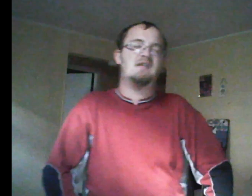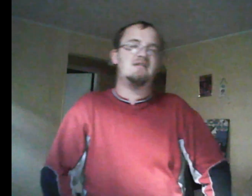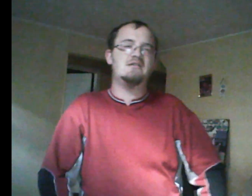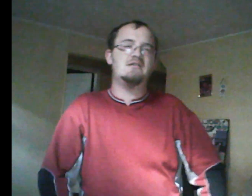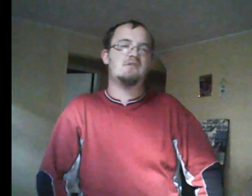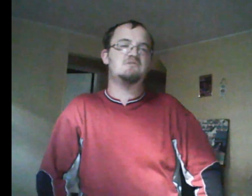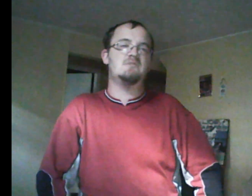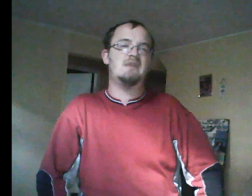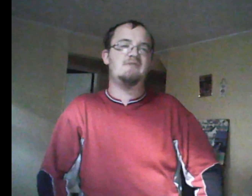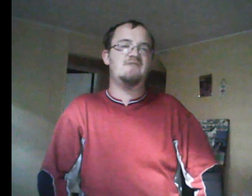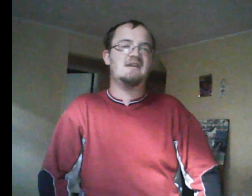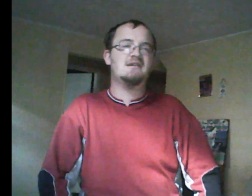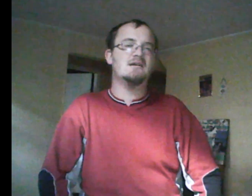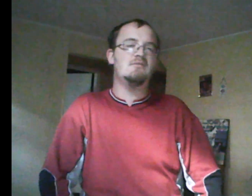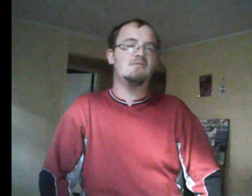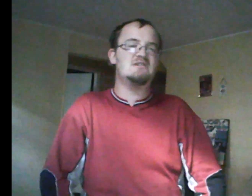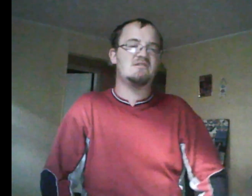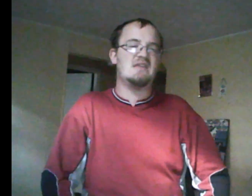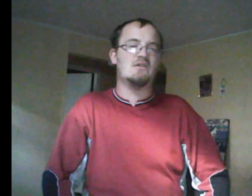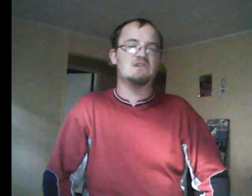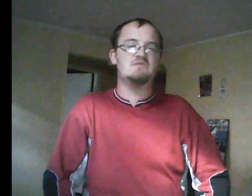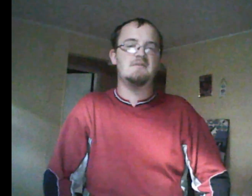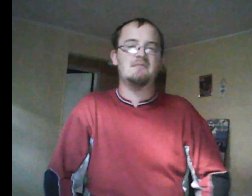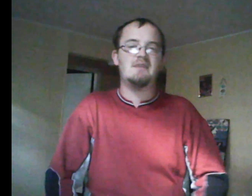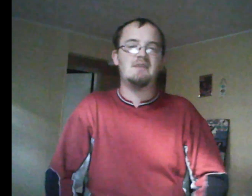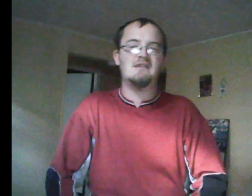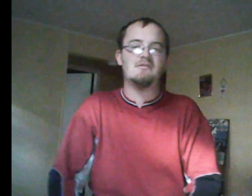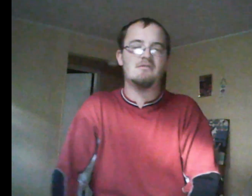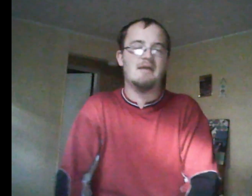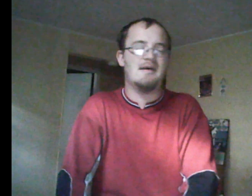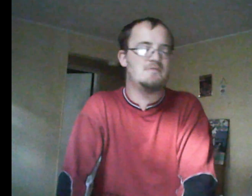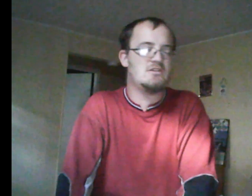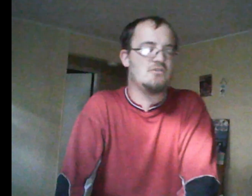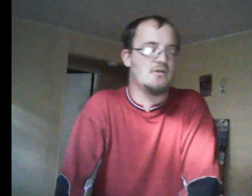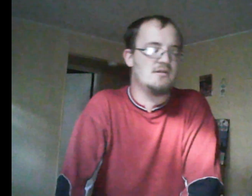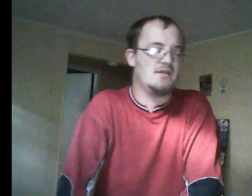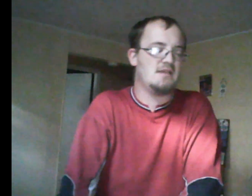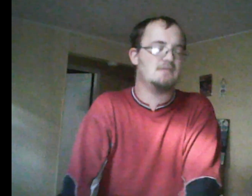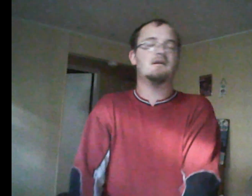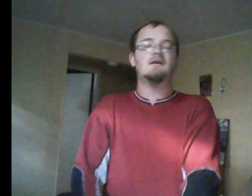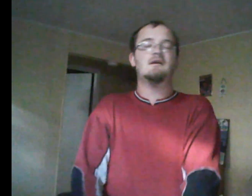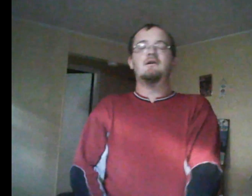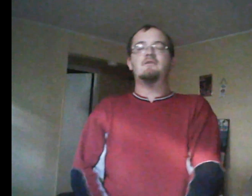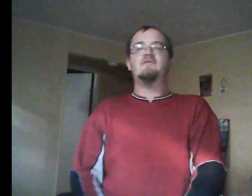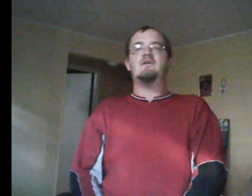just the Orange Ribbon campaign storyline. For that. But the problem, also, with me,